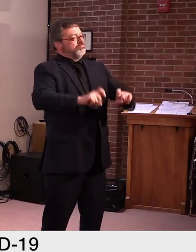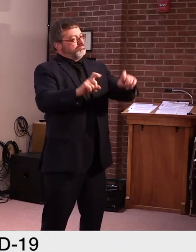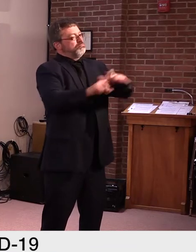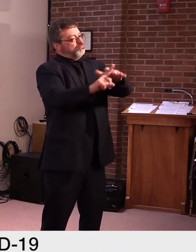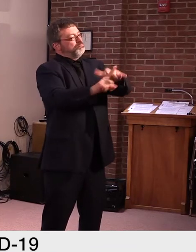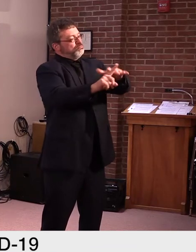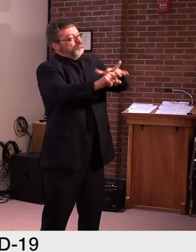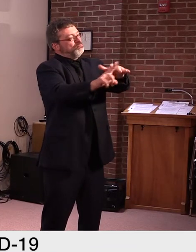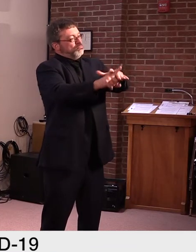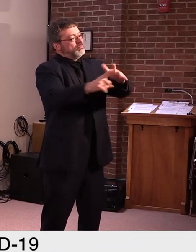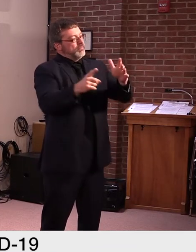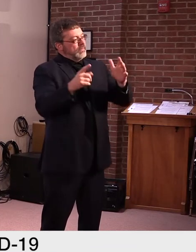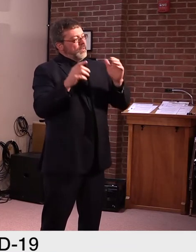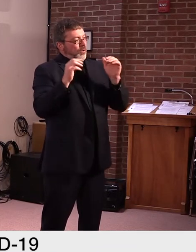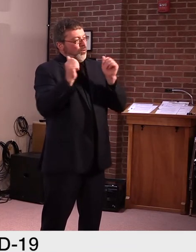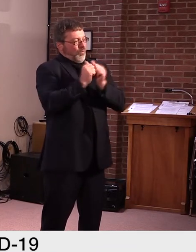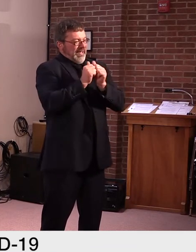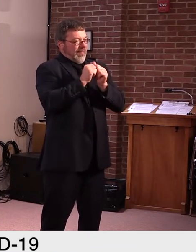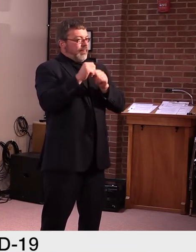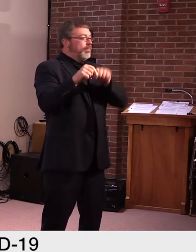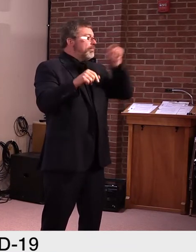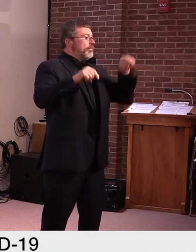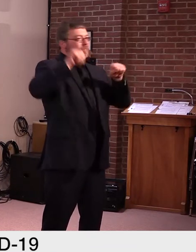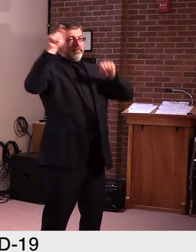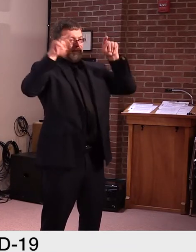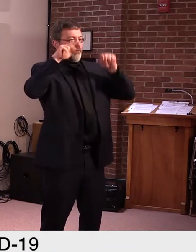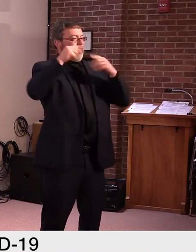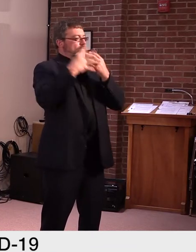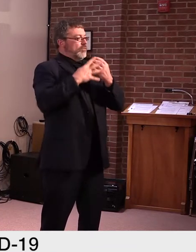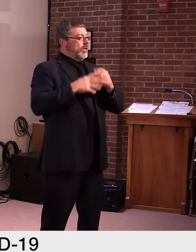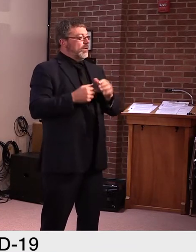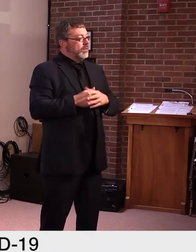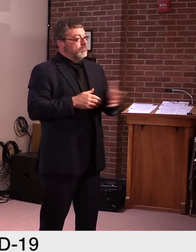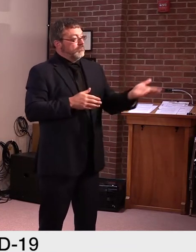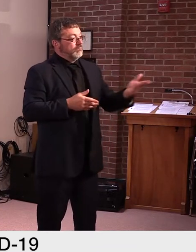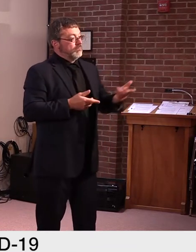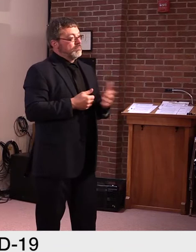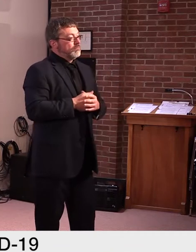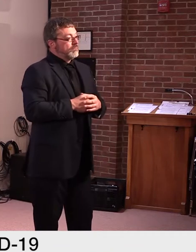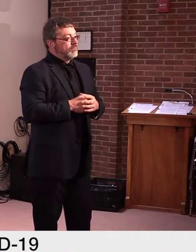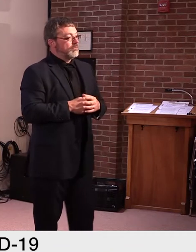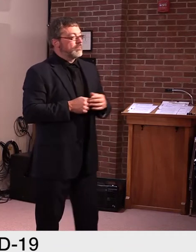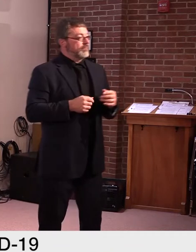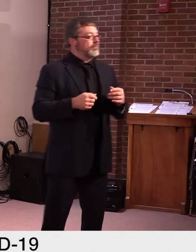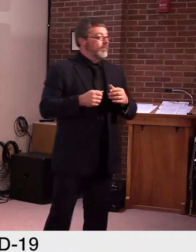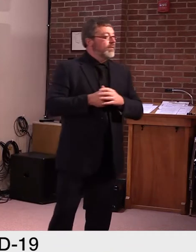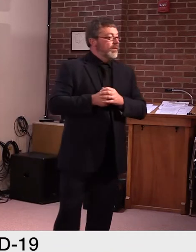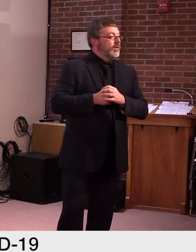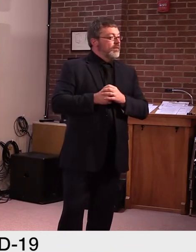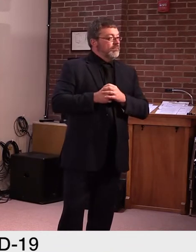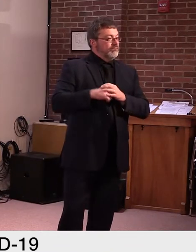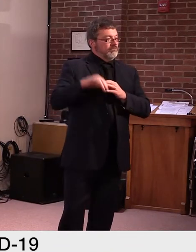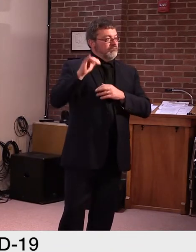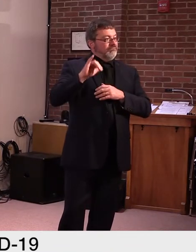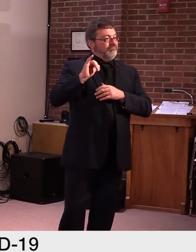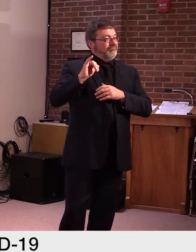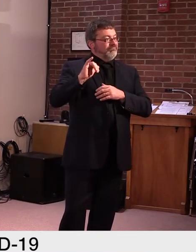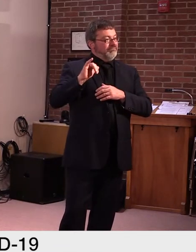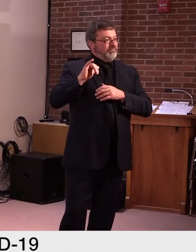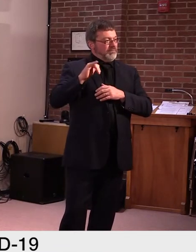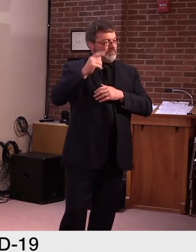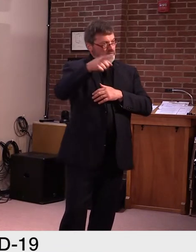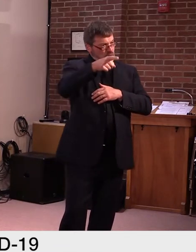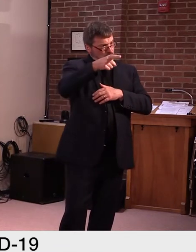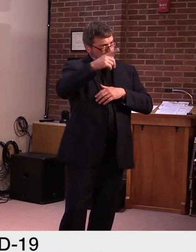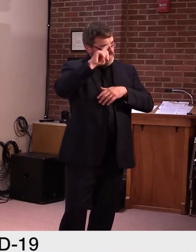we do the other facilities. And I would just be testing the Vermont inmates in Mississippi, not the others that are in the facility,